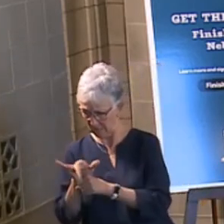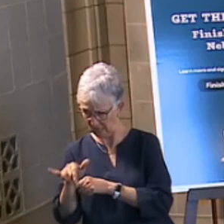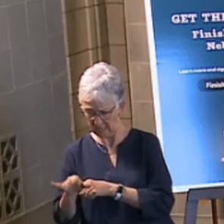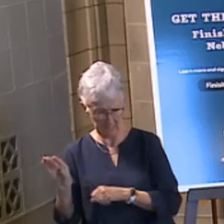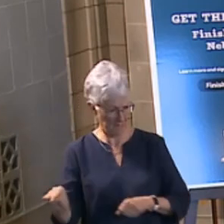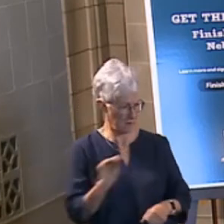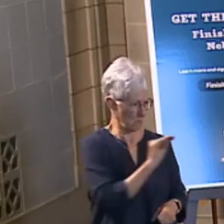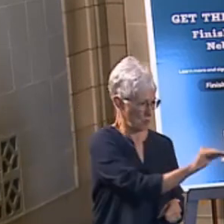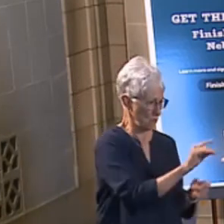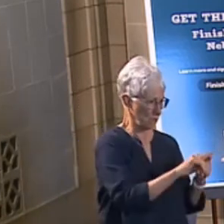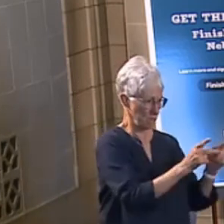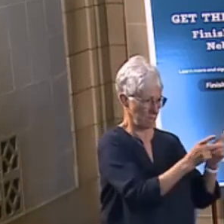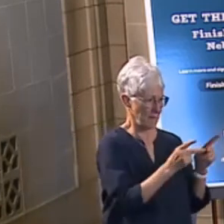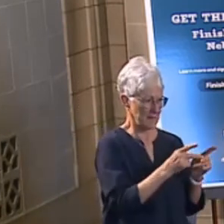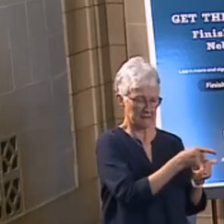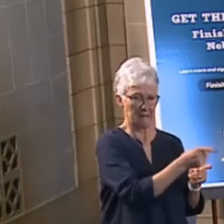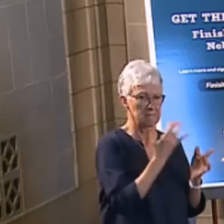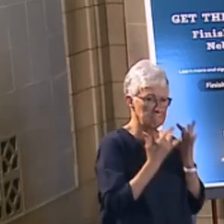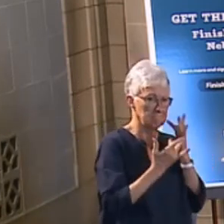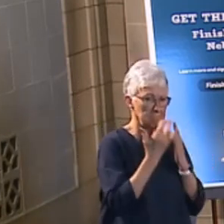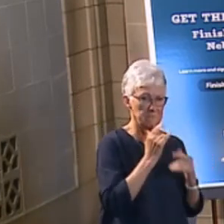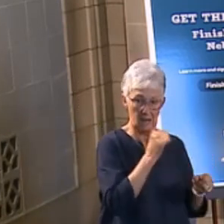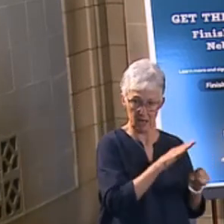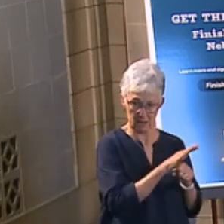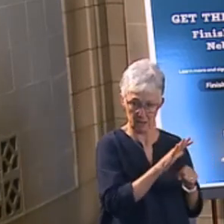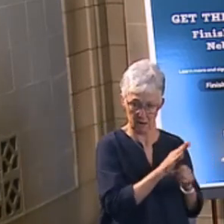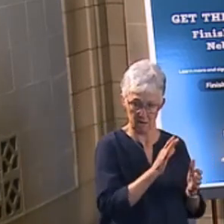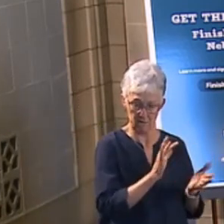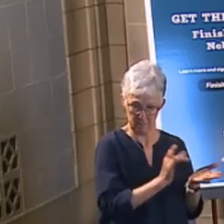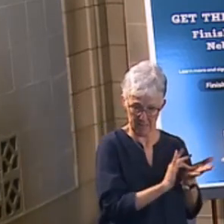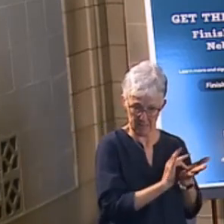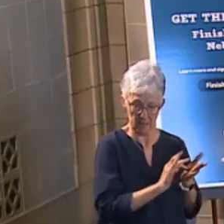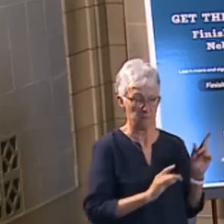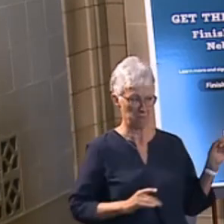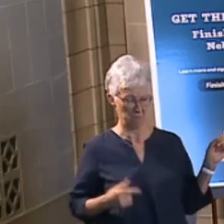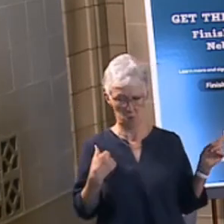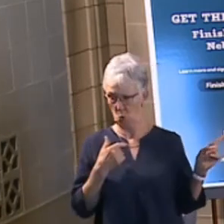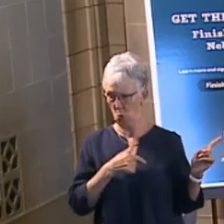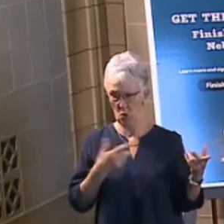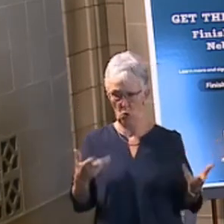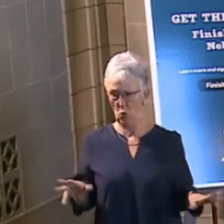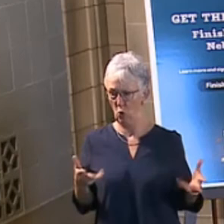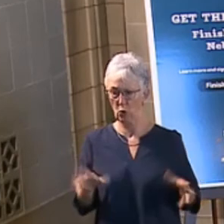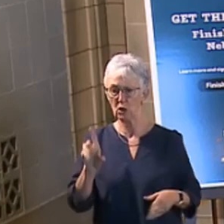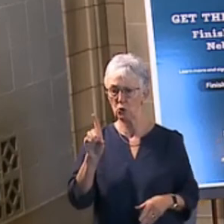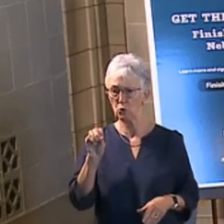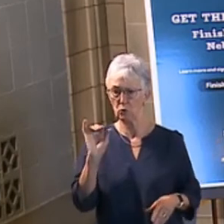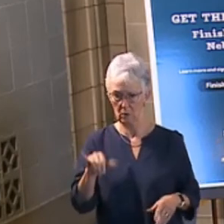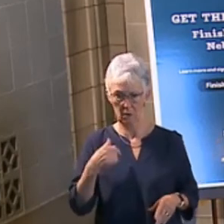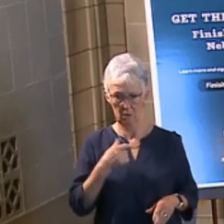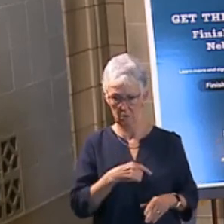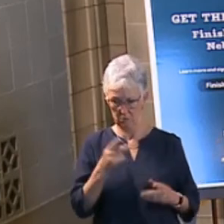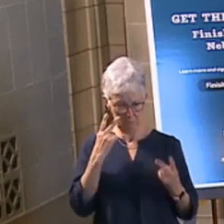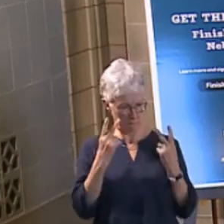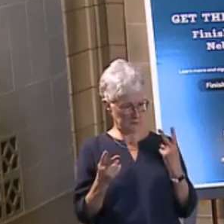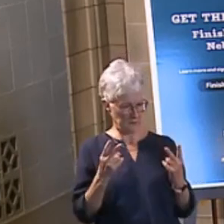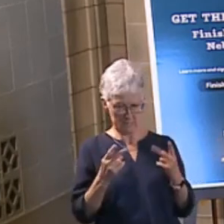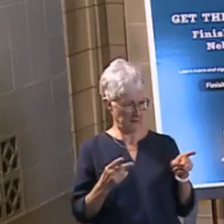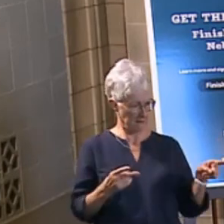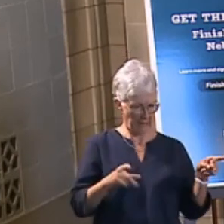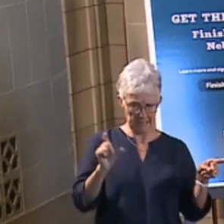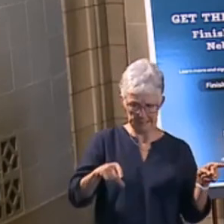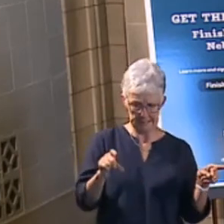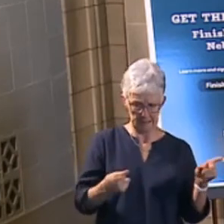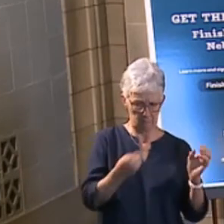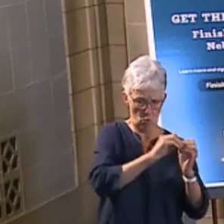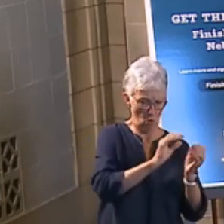already dynamically manage that. So where we see that there's more demand in one health district versus another health district, we do move those vaccines